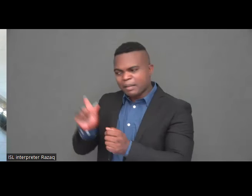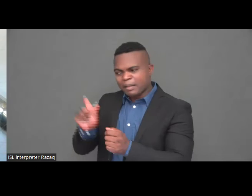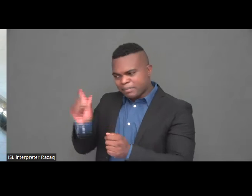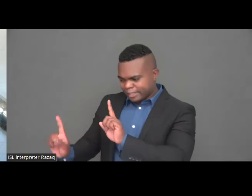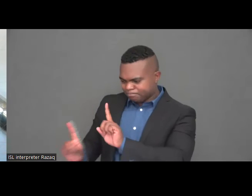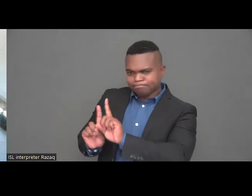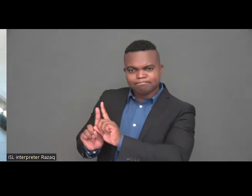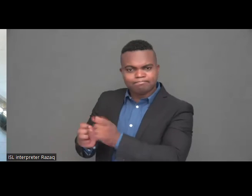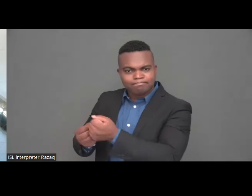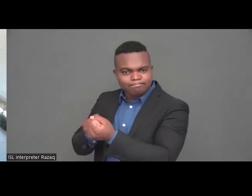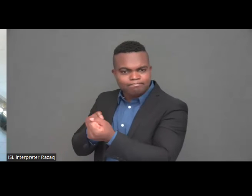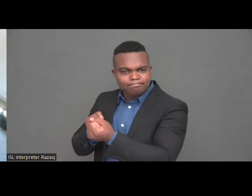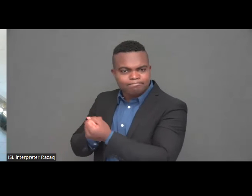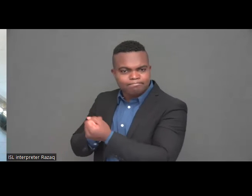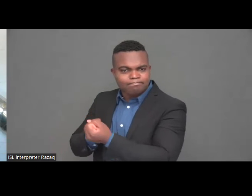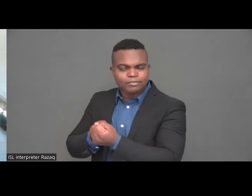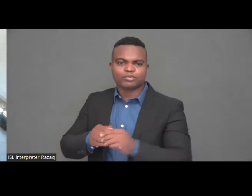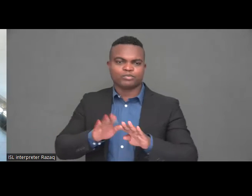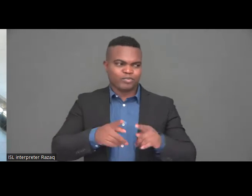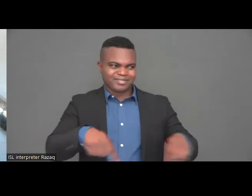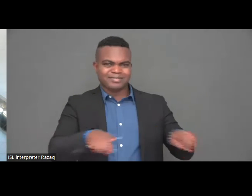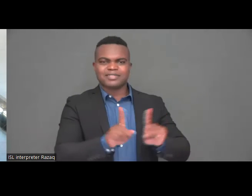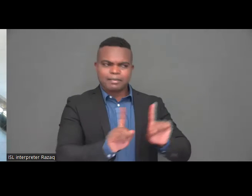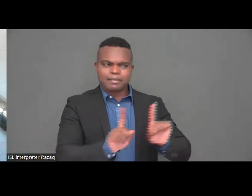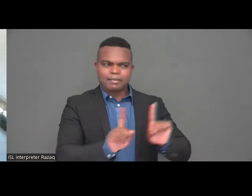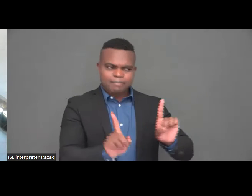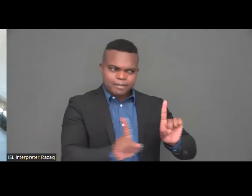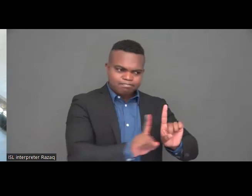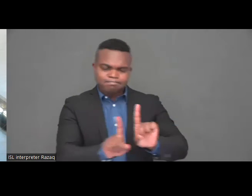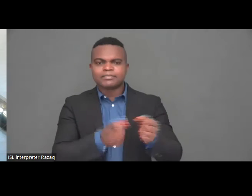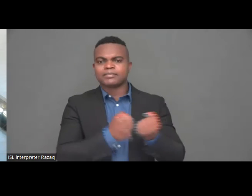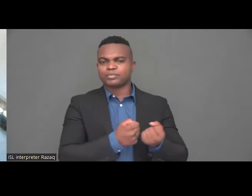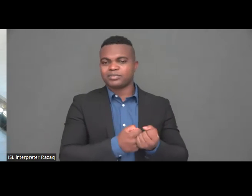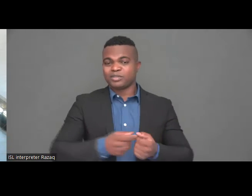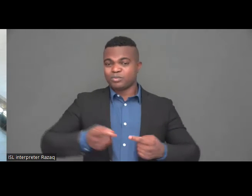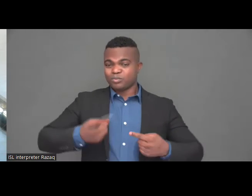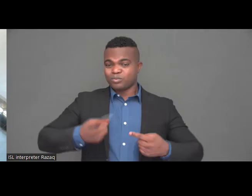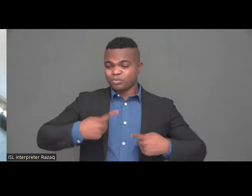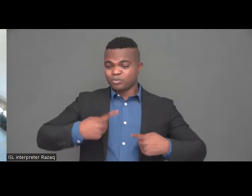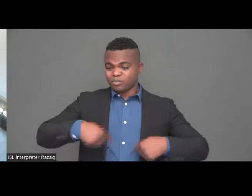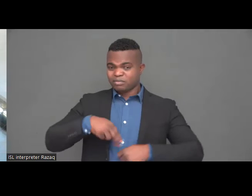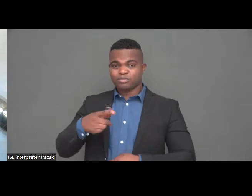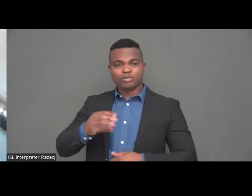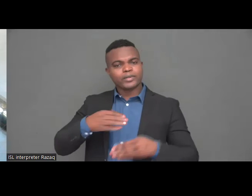only leave him at home for one hour, which means that she can be queuing in the